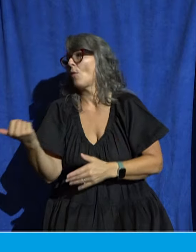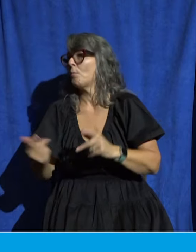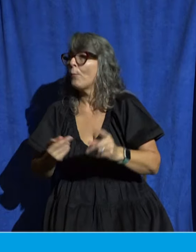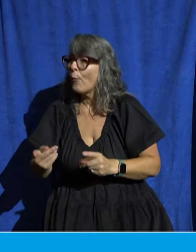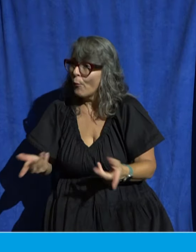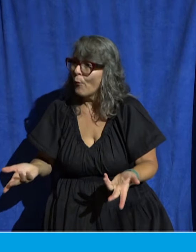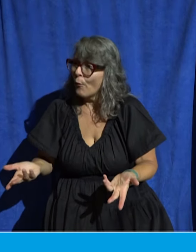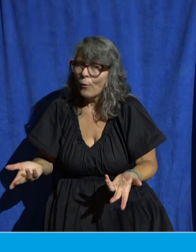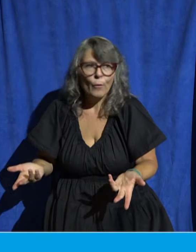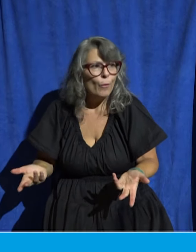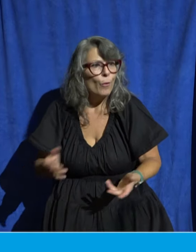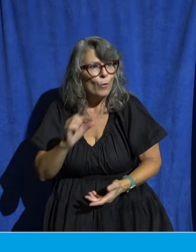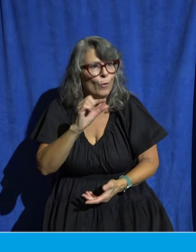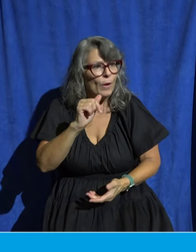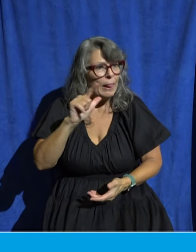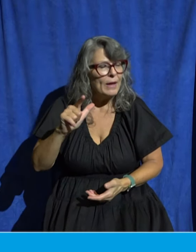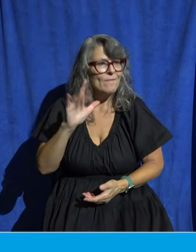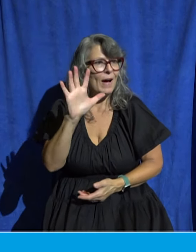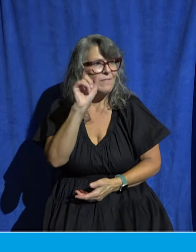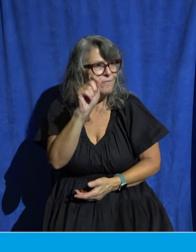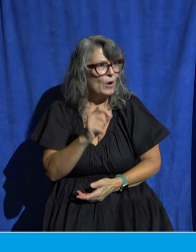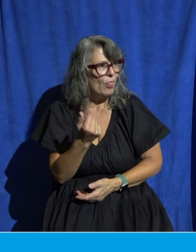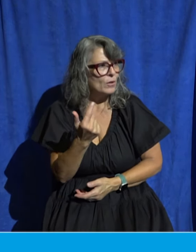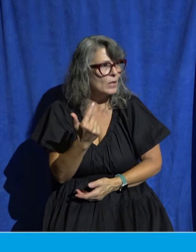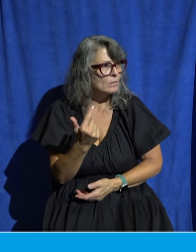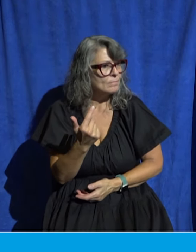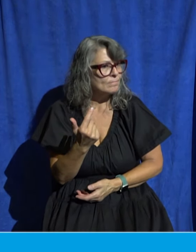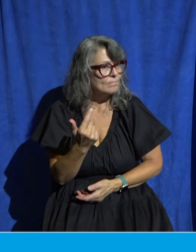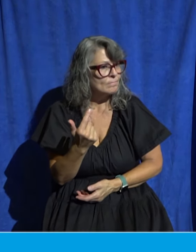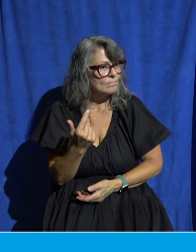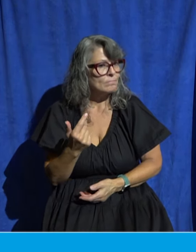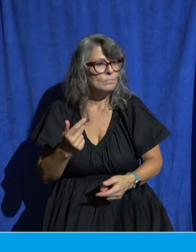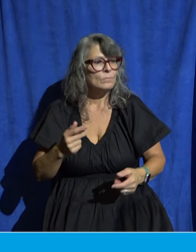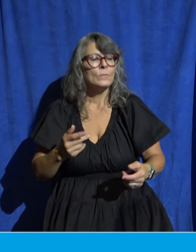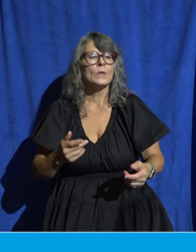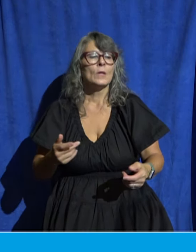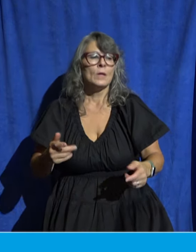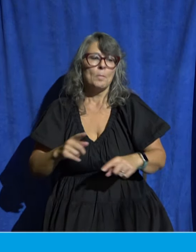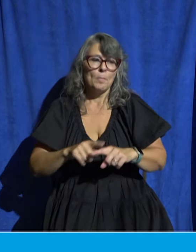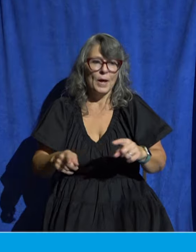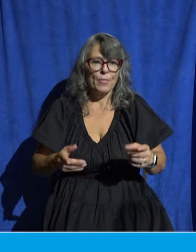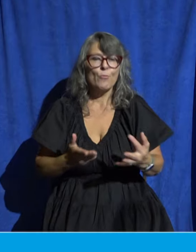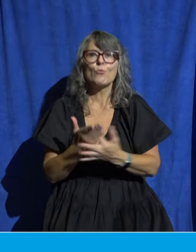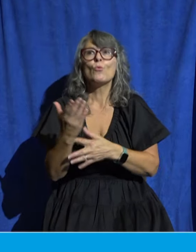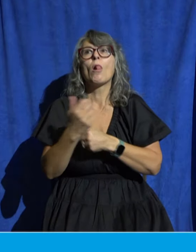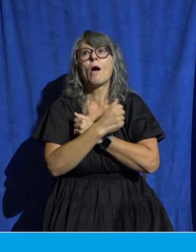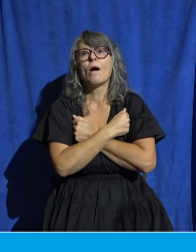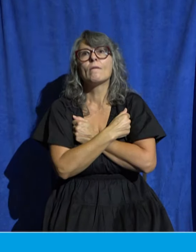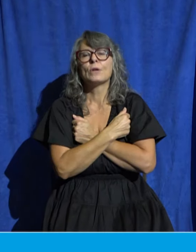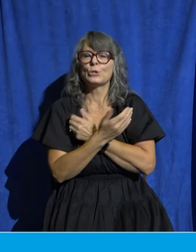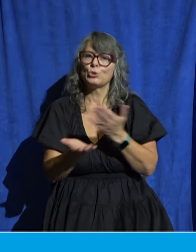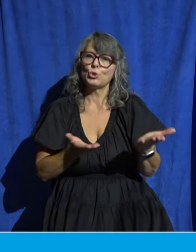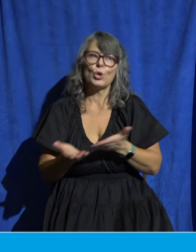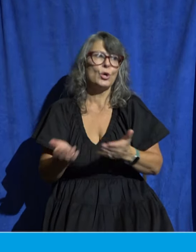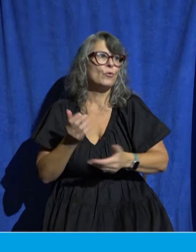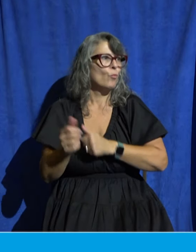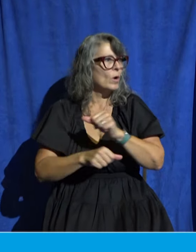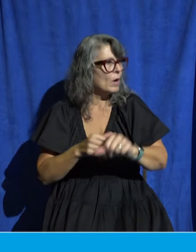Galatians 5 13 but through love serve one another. All believers are called in some form to